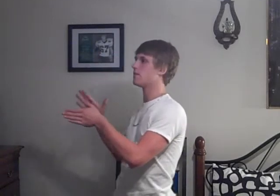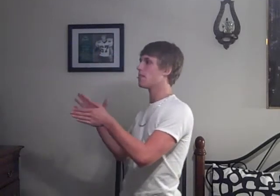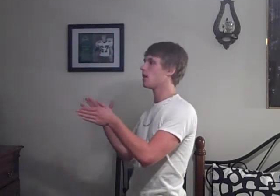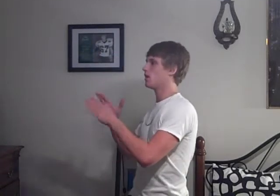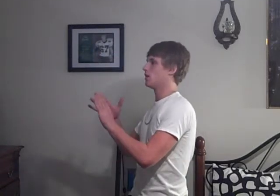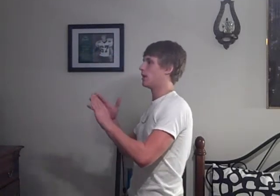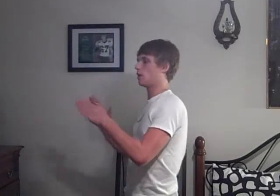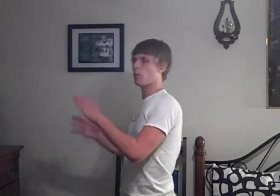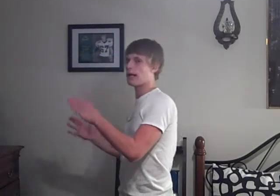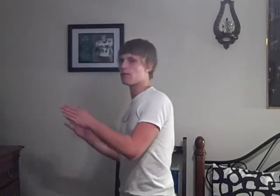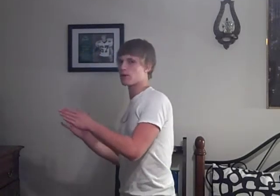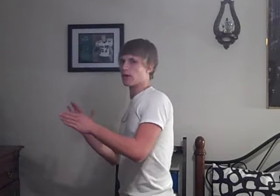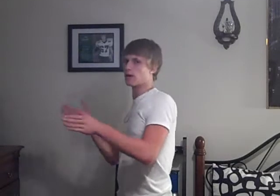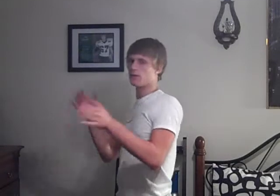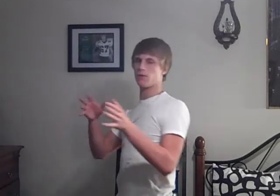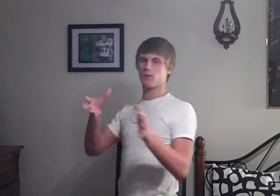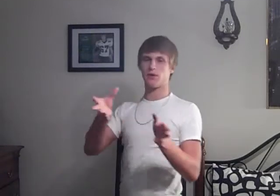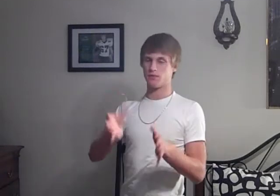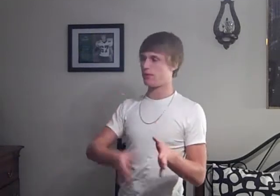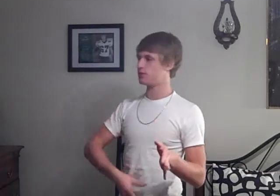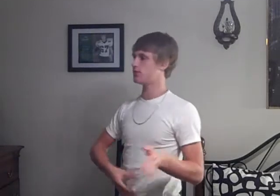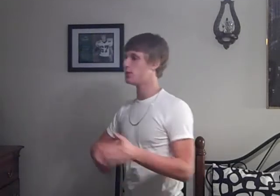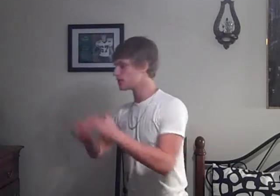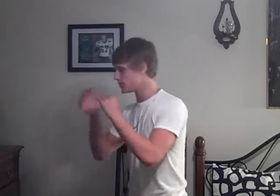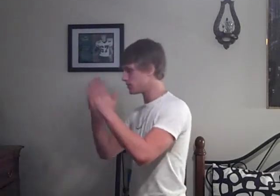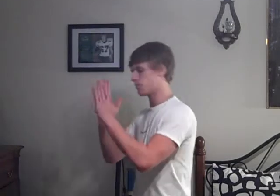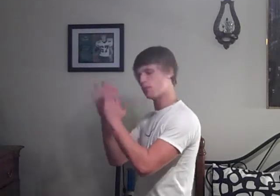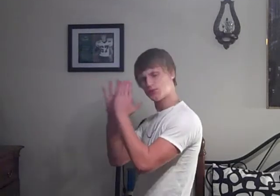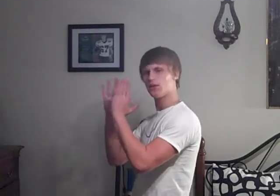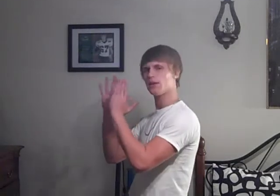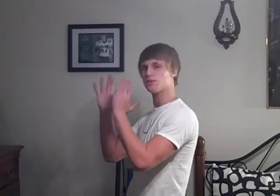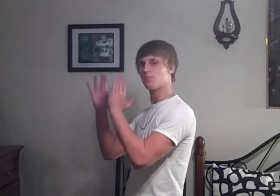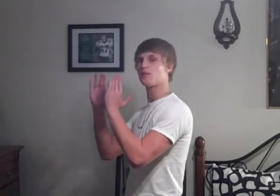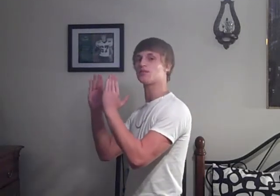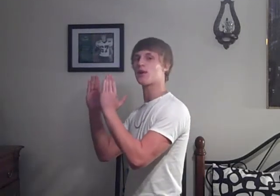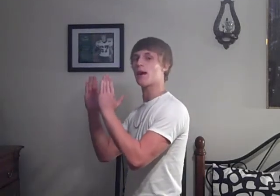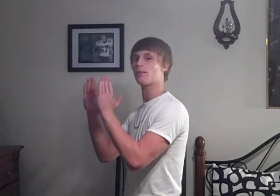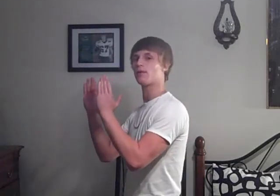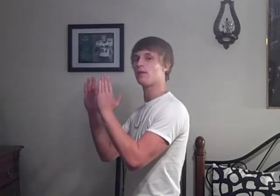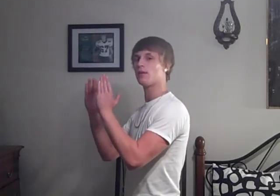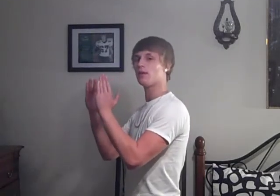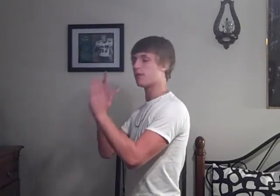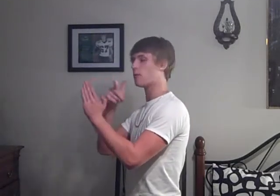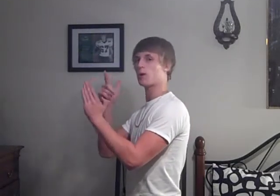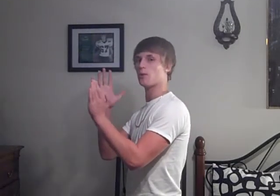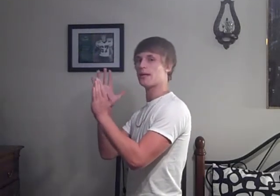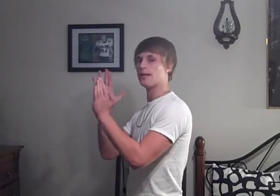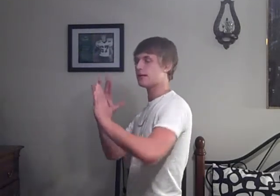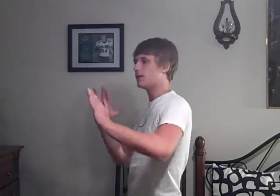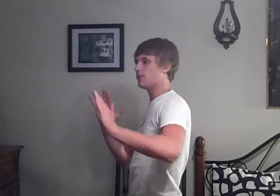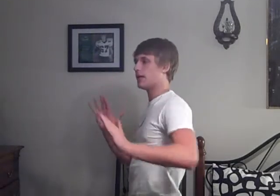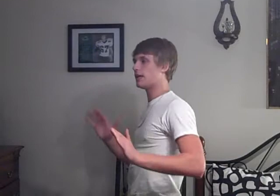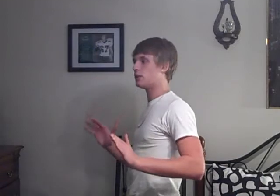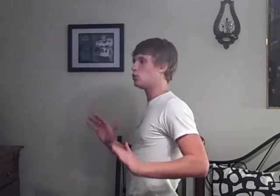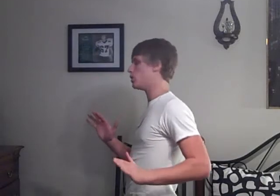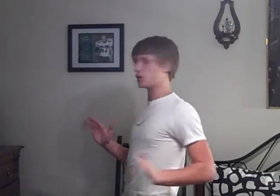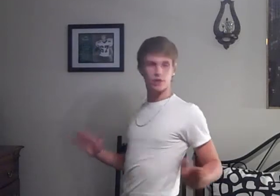Or whatever I don't know the word for this So you're staring at this pointless crap And they walk away And you look